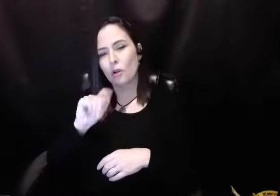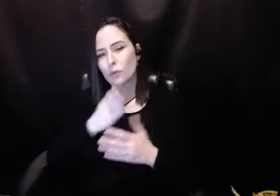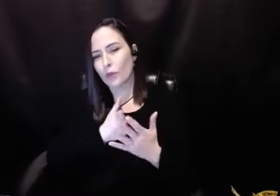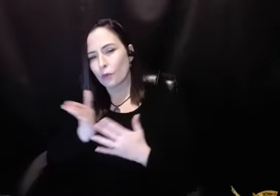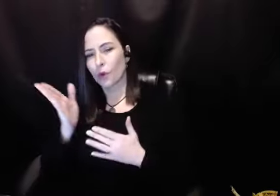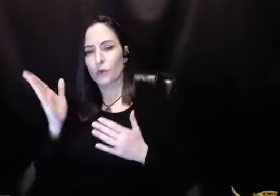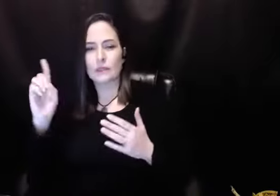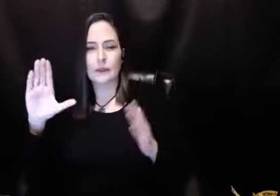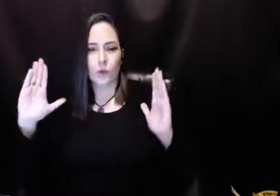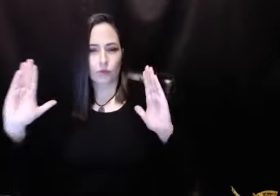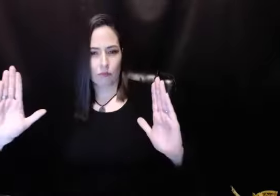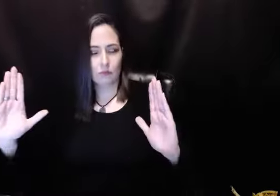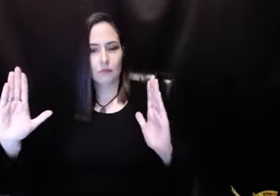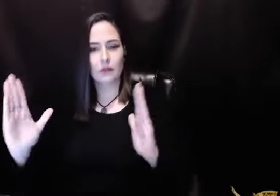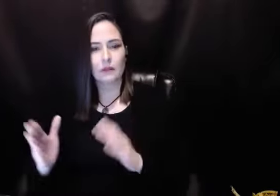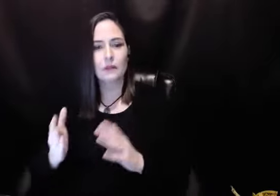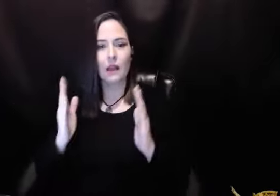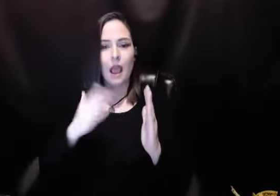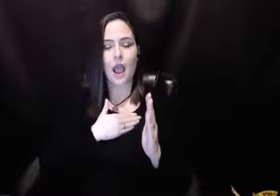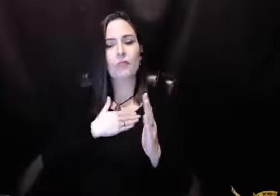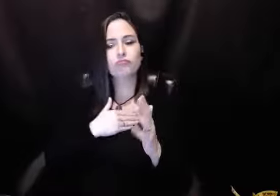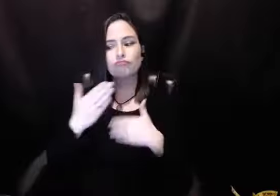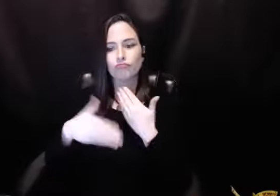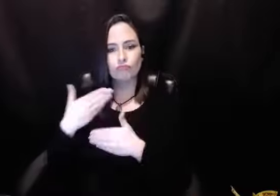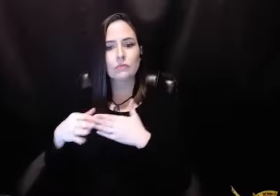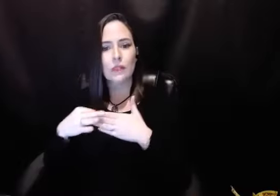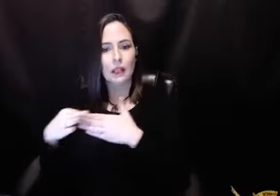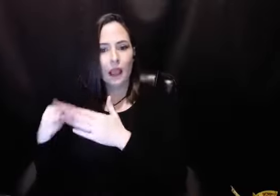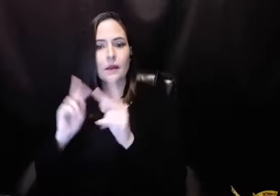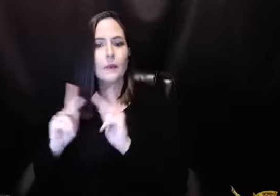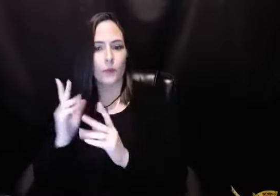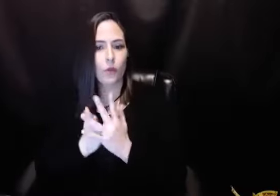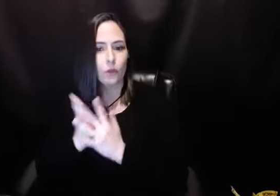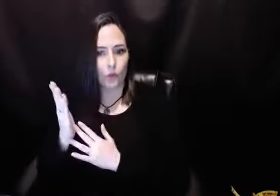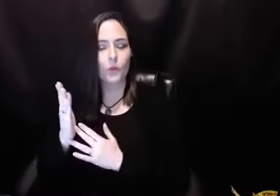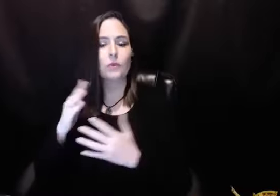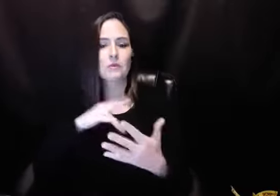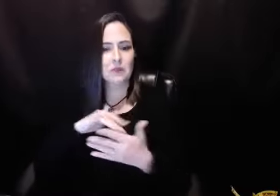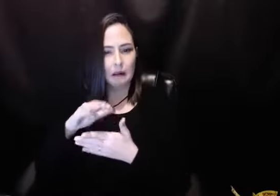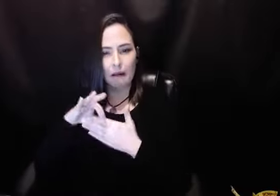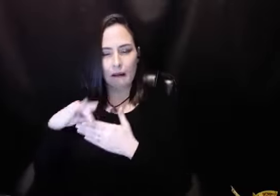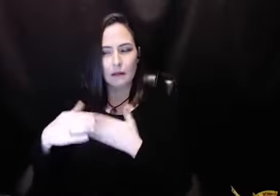weeks of the year on the steps. And so, that became my little